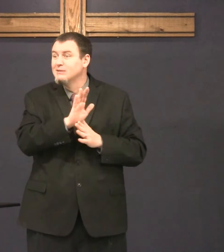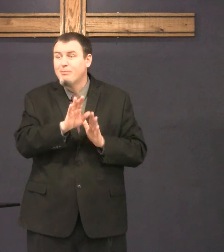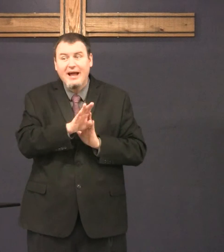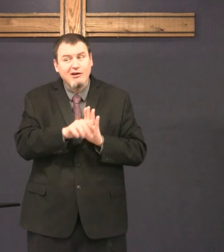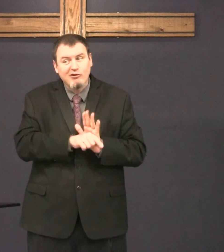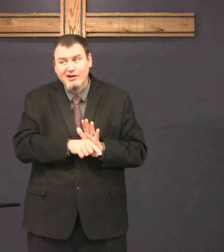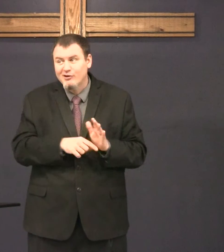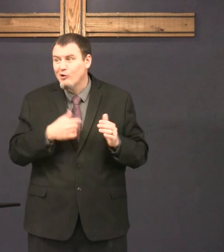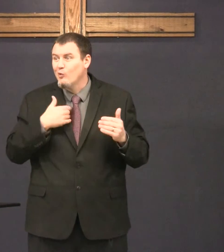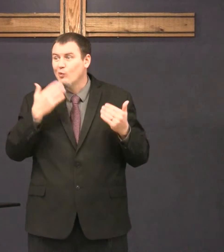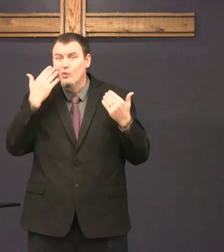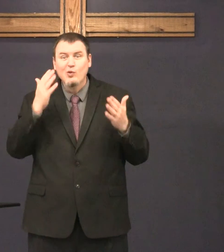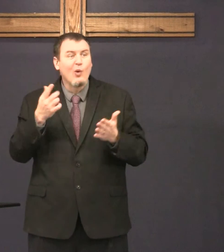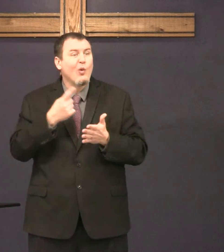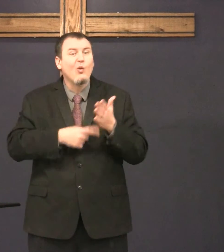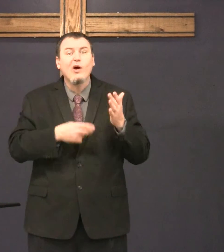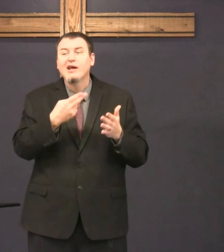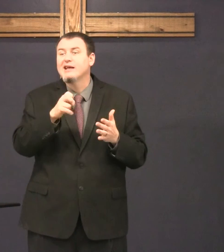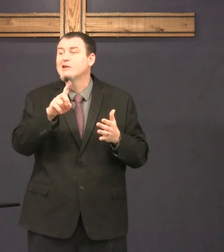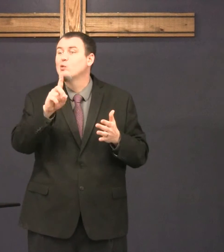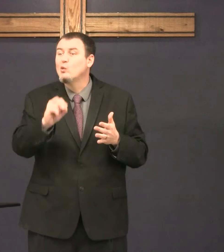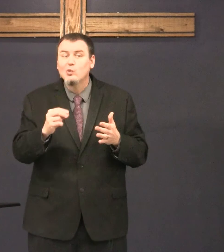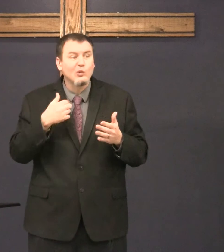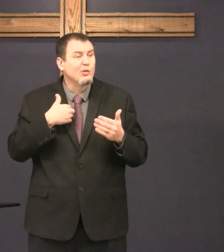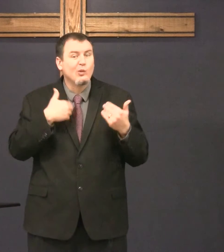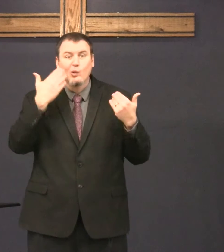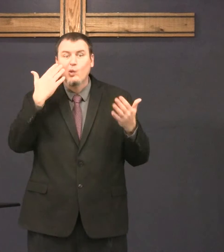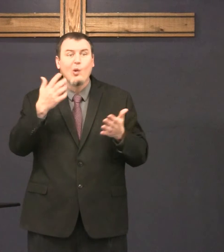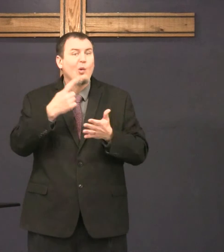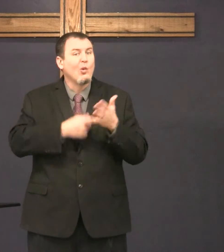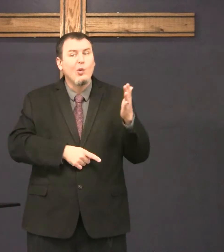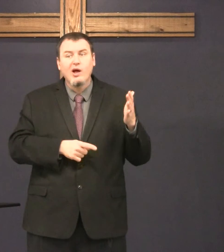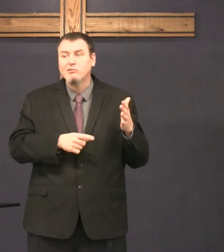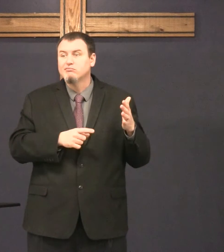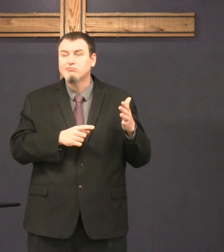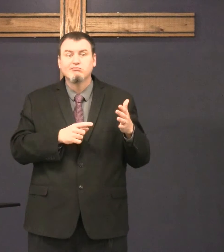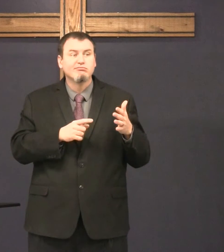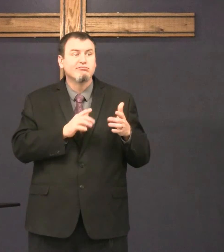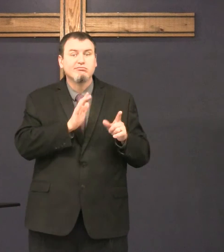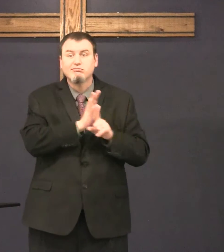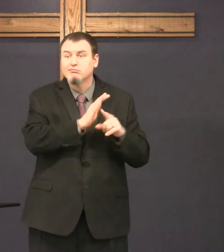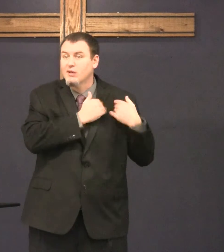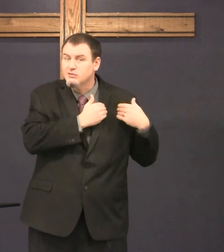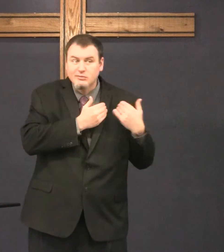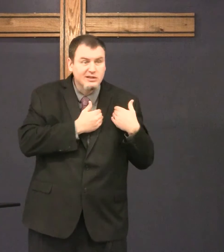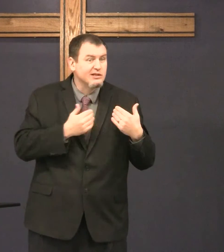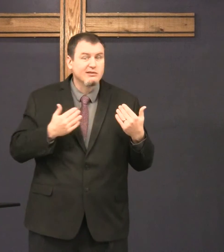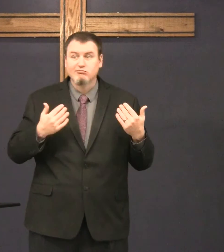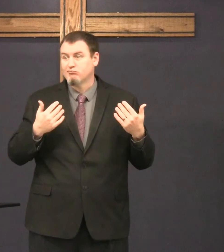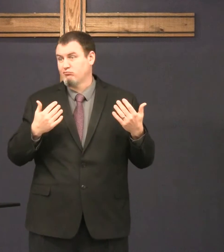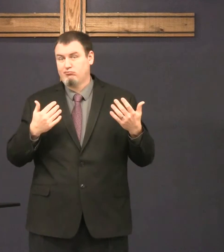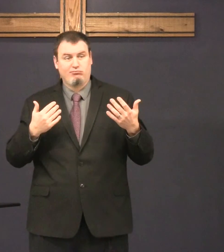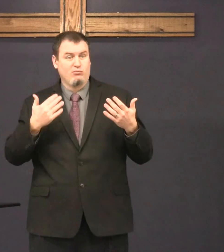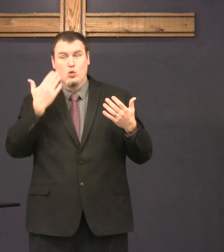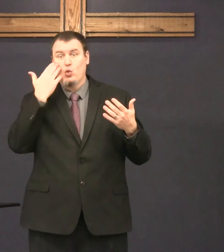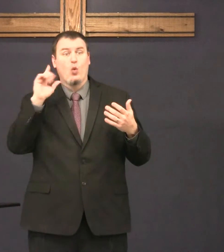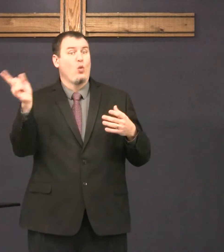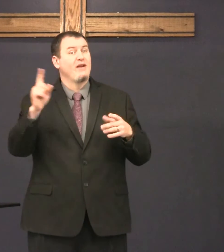We don't know his background. We don't know what he did. What his responsibility was.